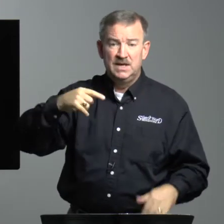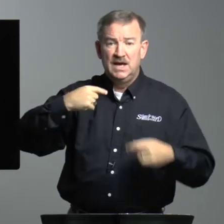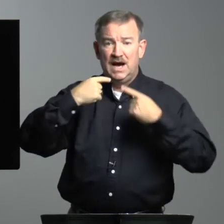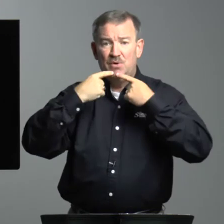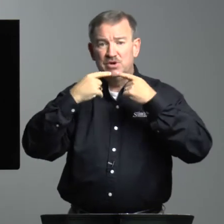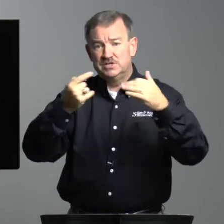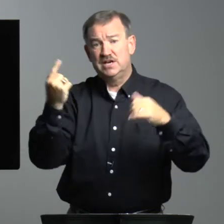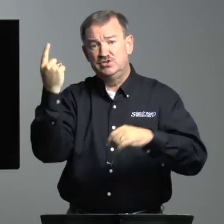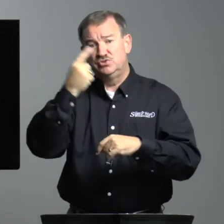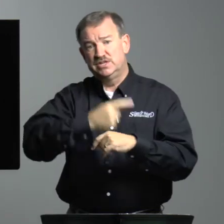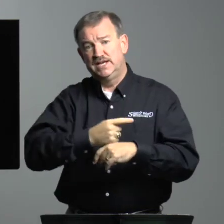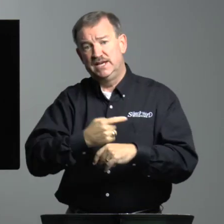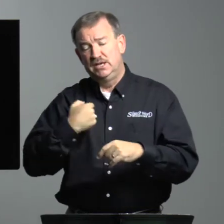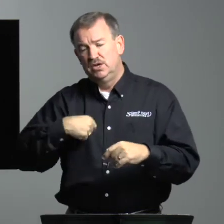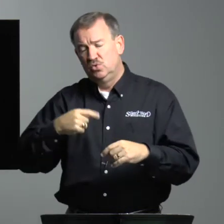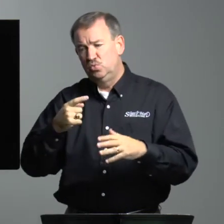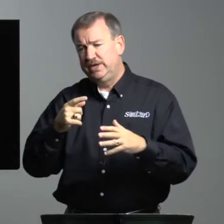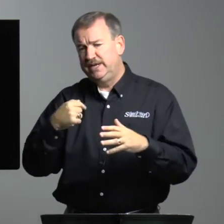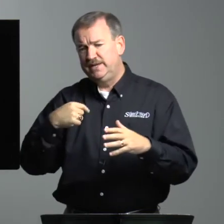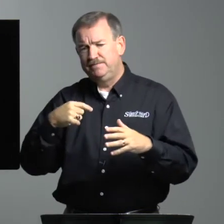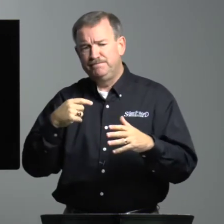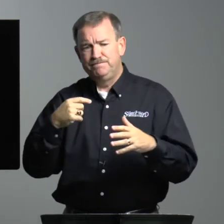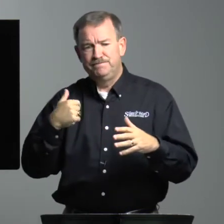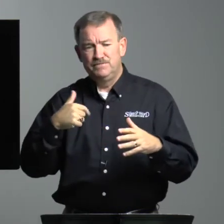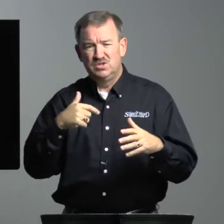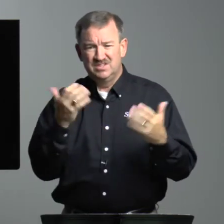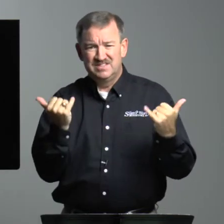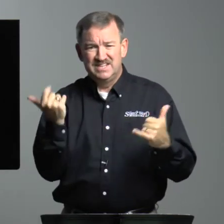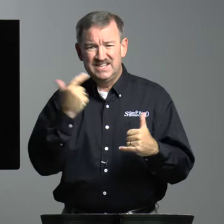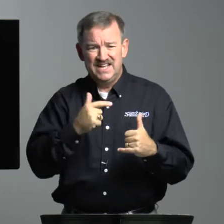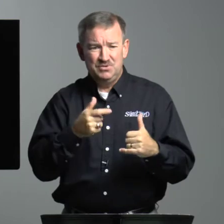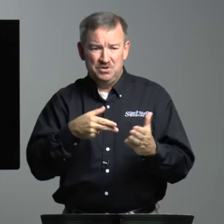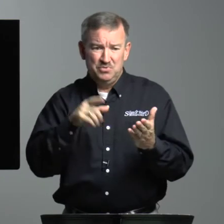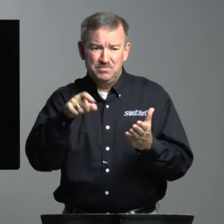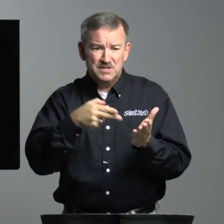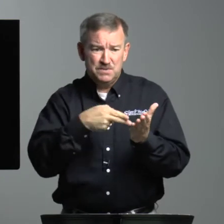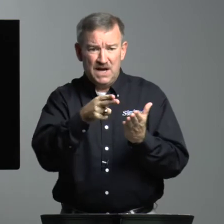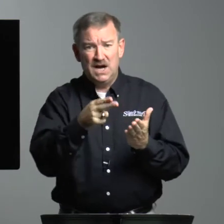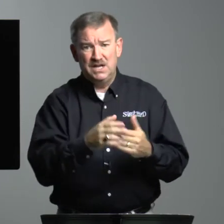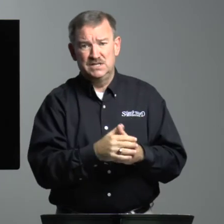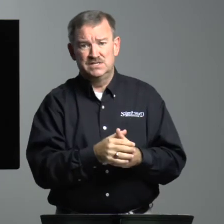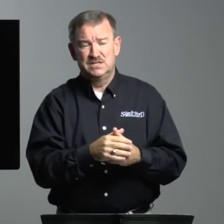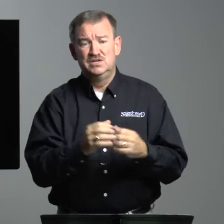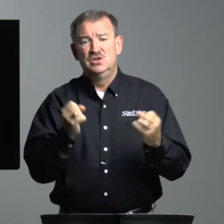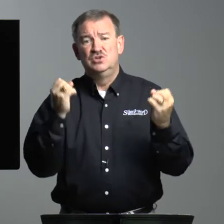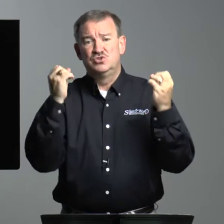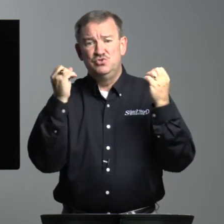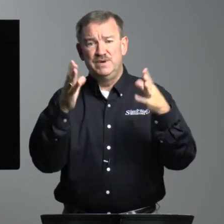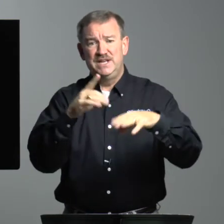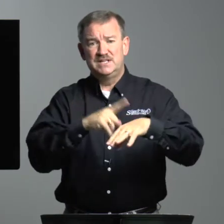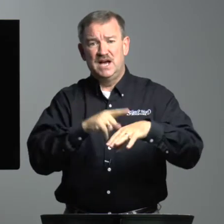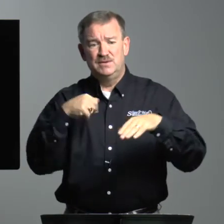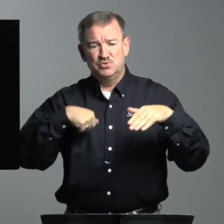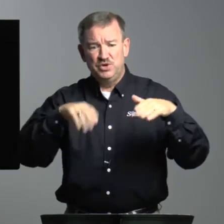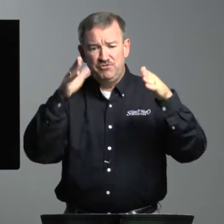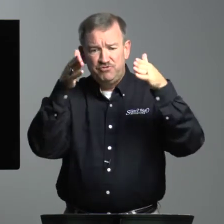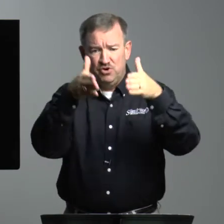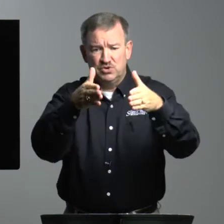I want to tell you today, we, today, we must be honest. Too many times we focus